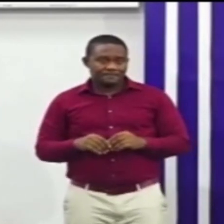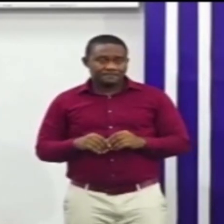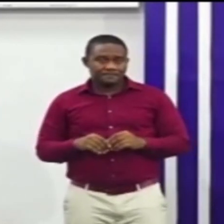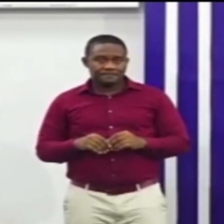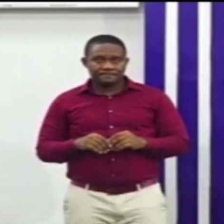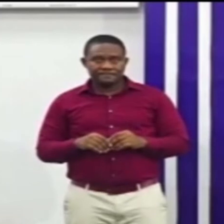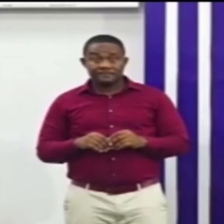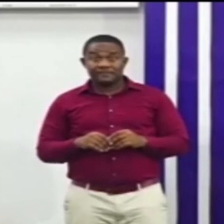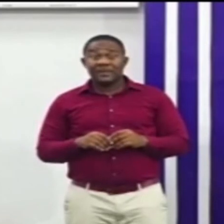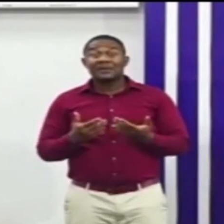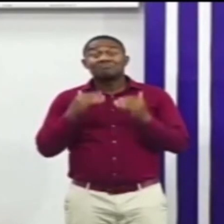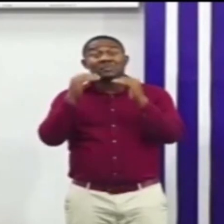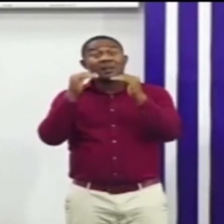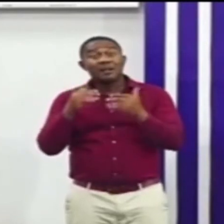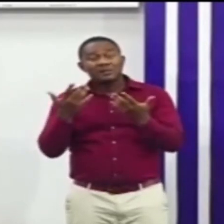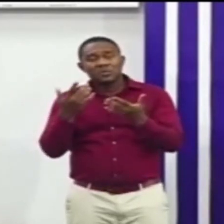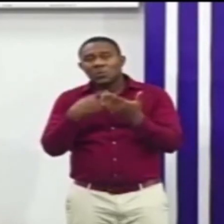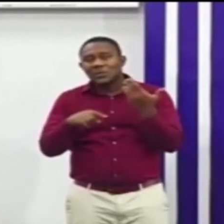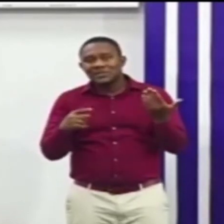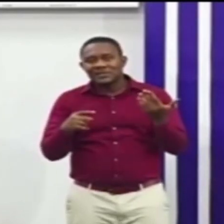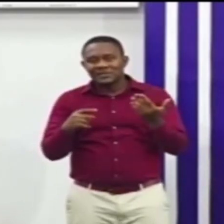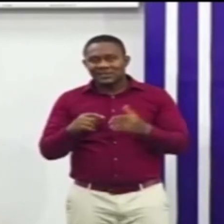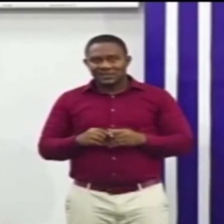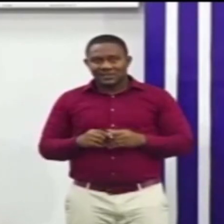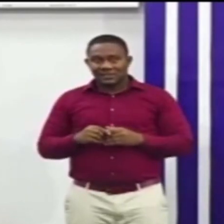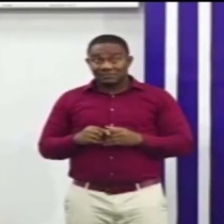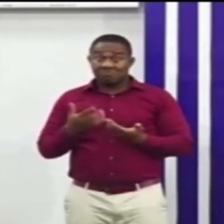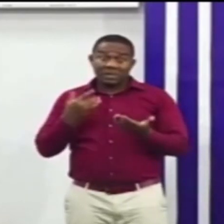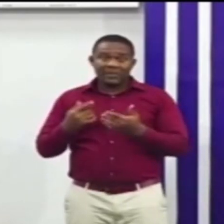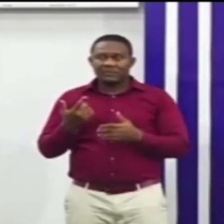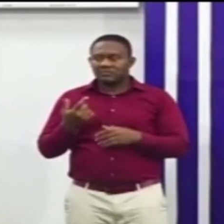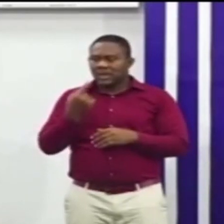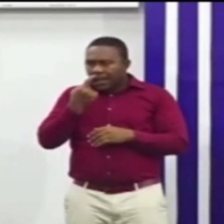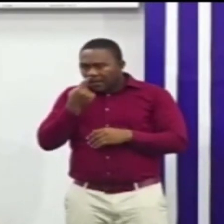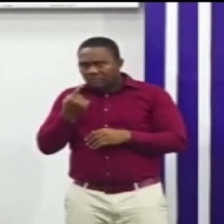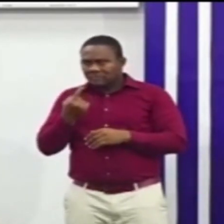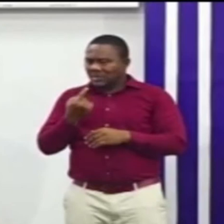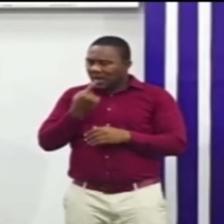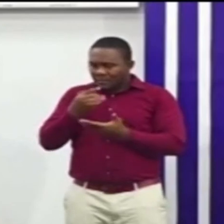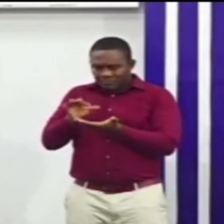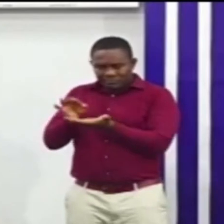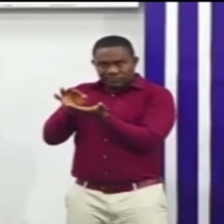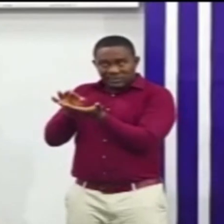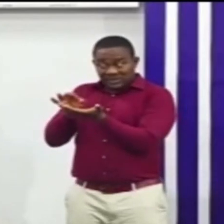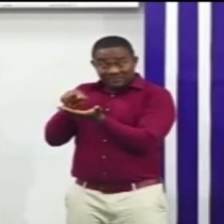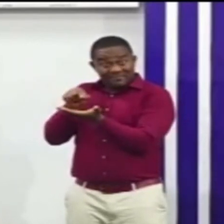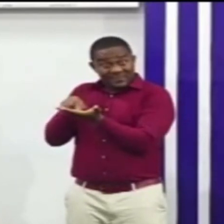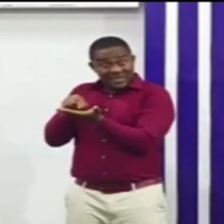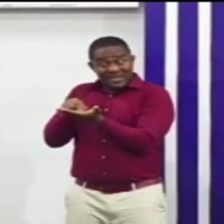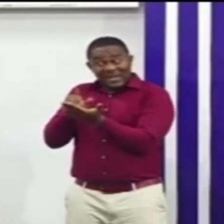list is the date sample was taken and we have data for all the